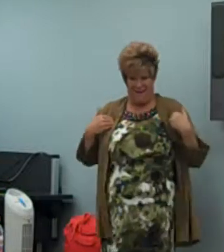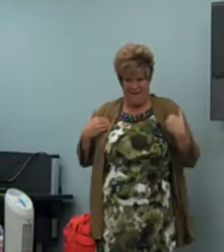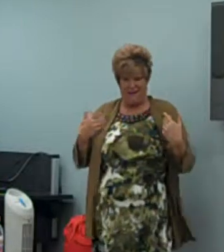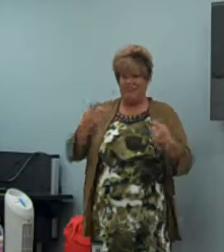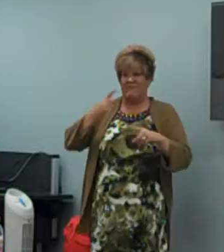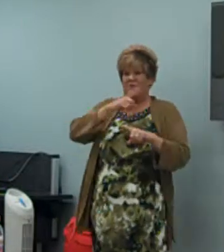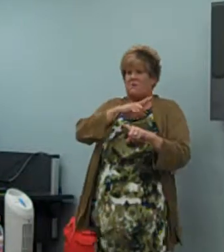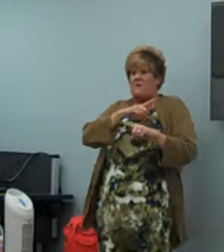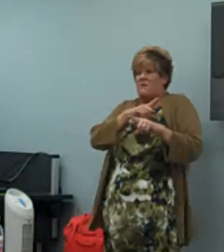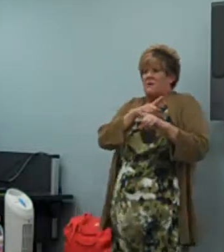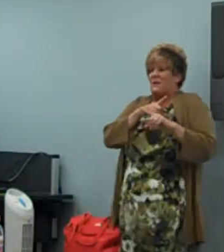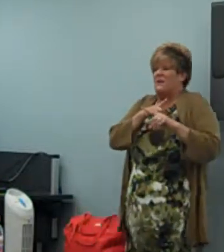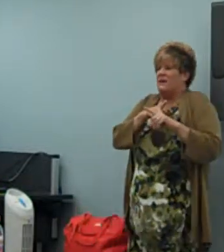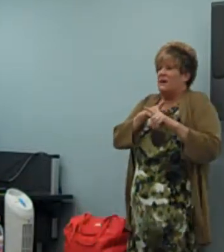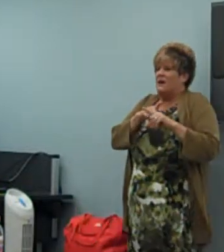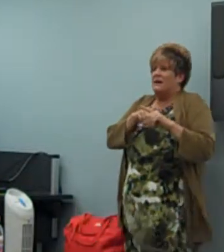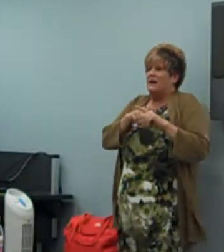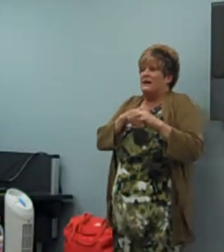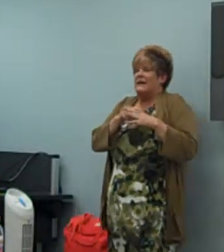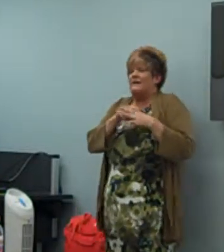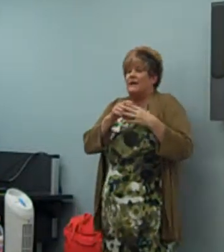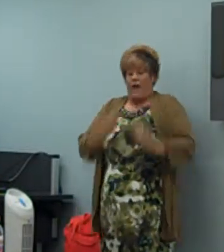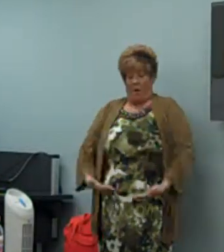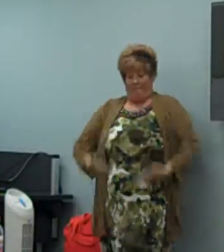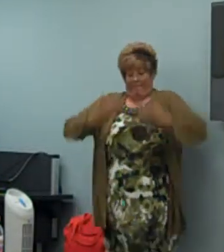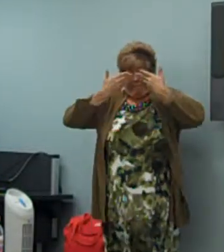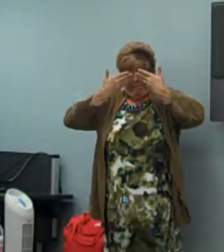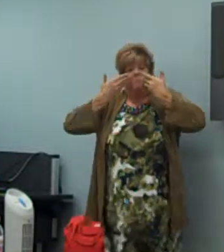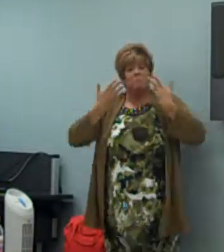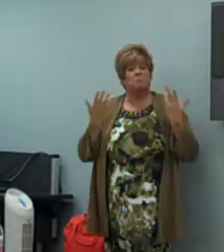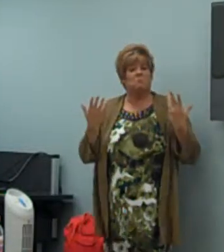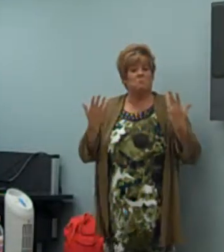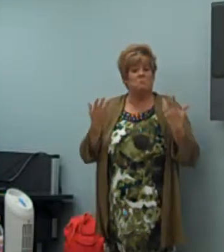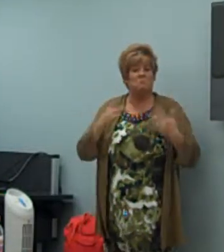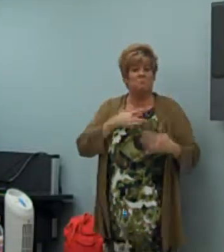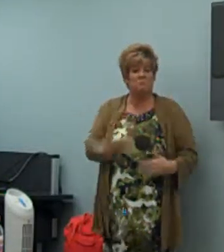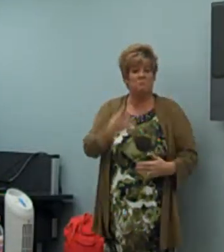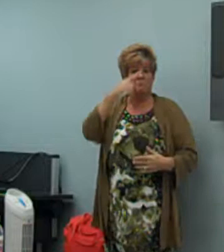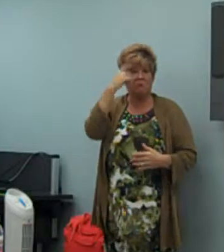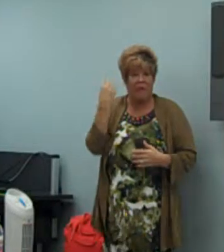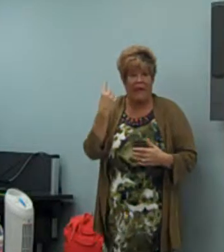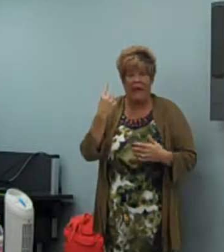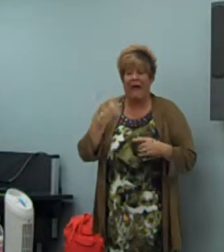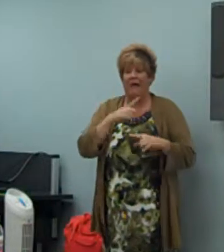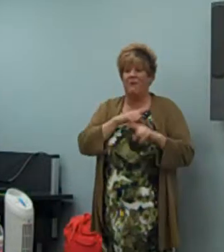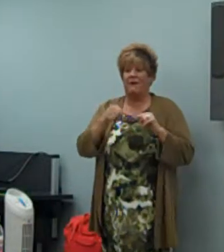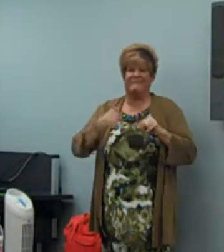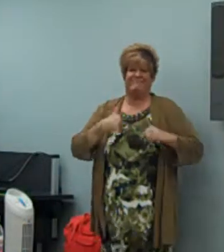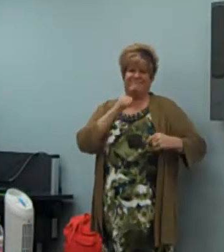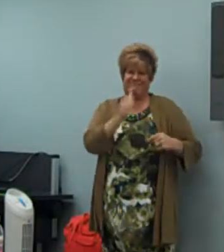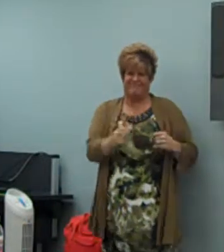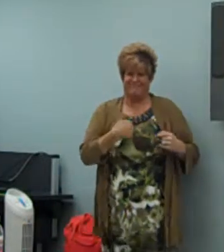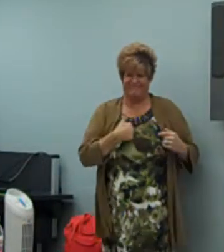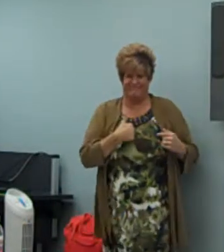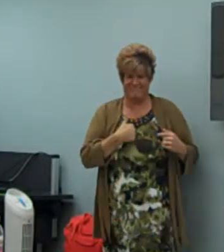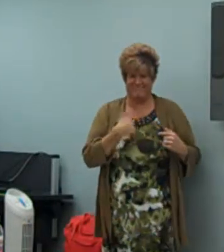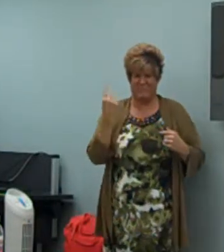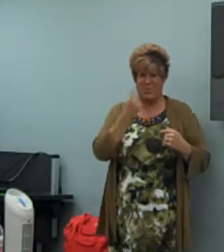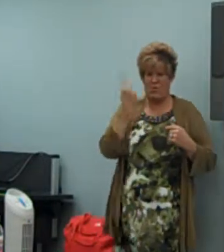skin through the ties, like, that's, no. But the top half, you know, yeah, it's typically black, but